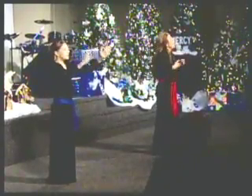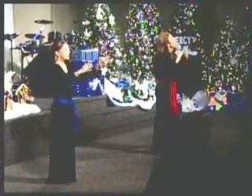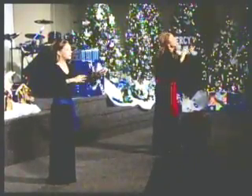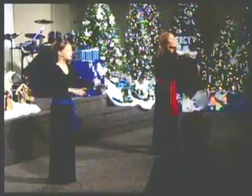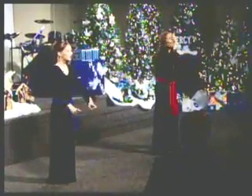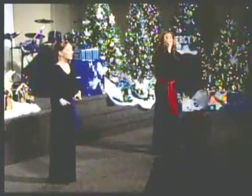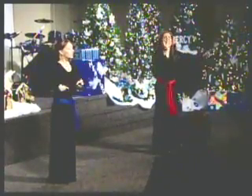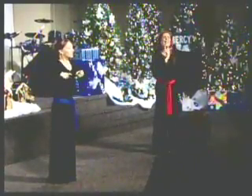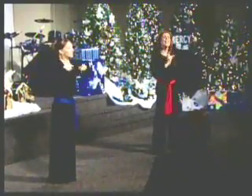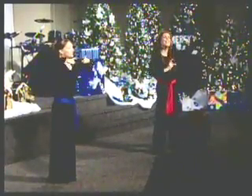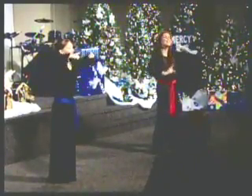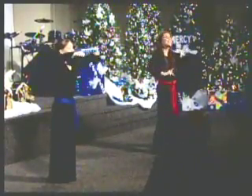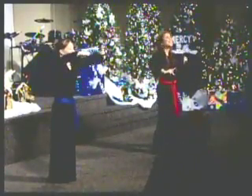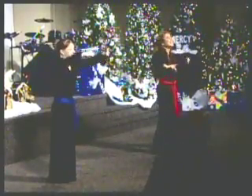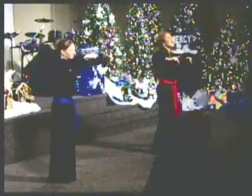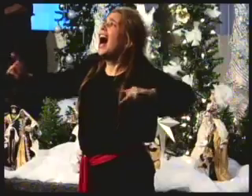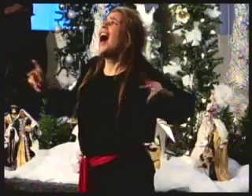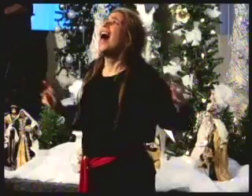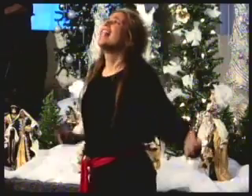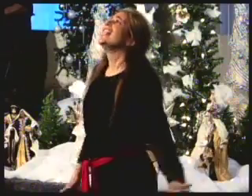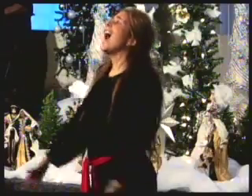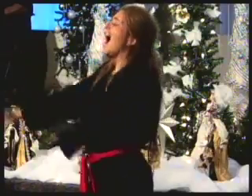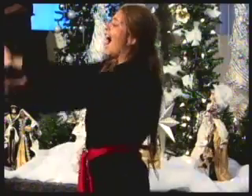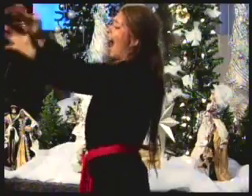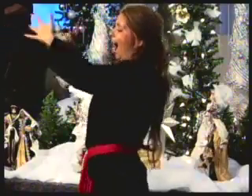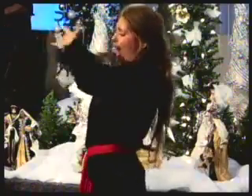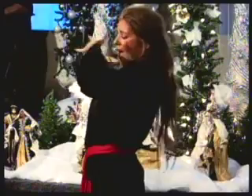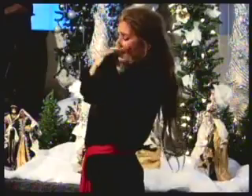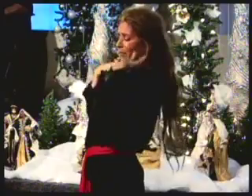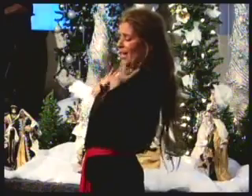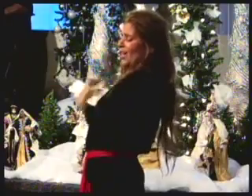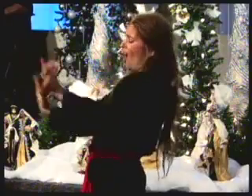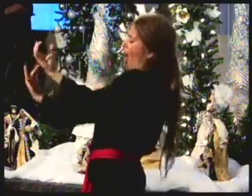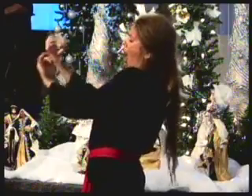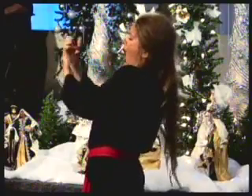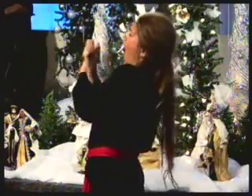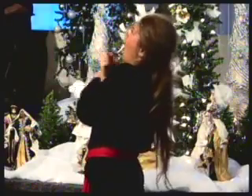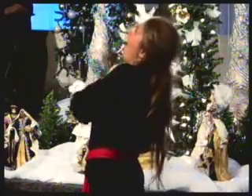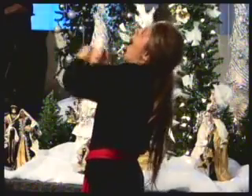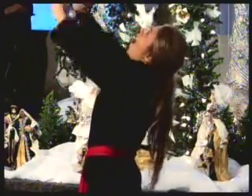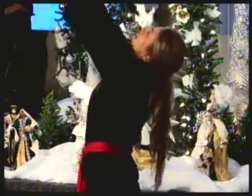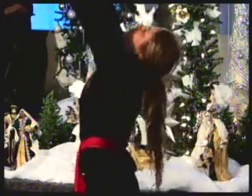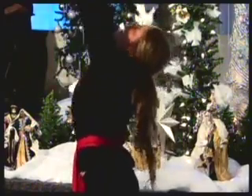brings Let loving hearts